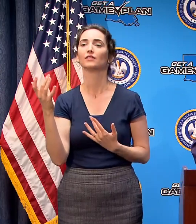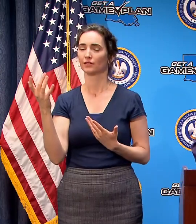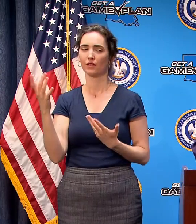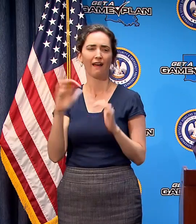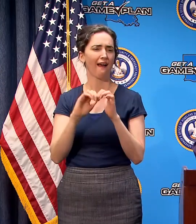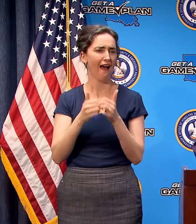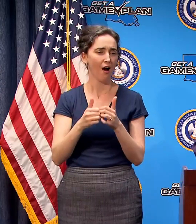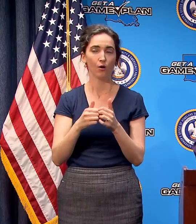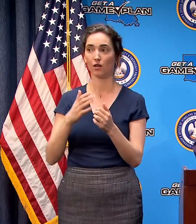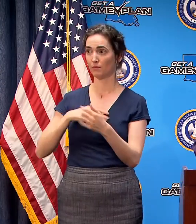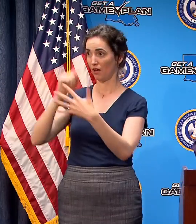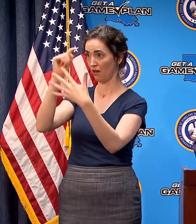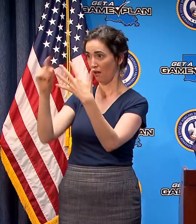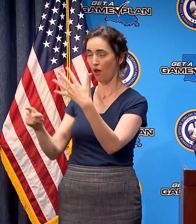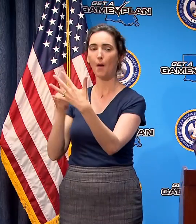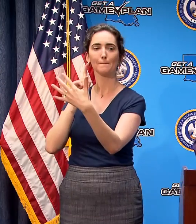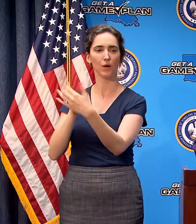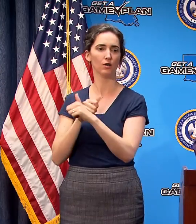with these directives